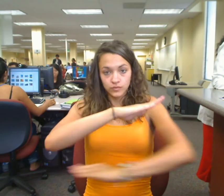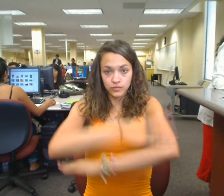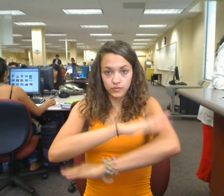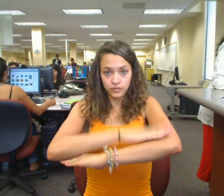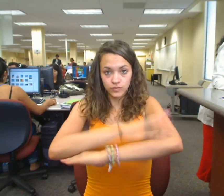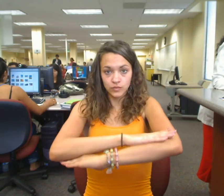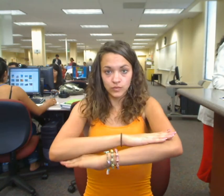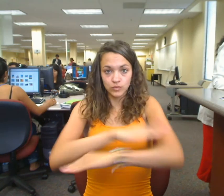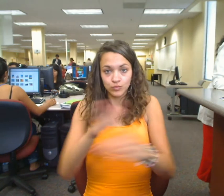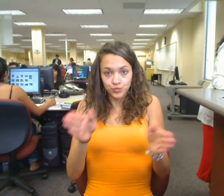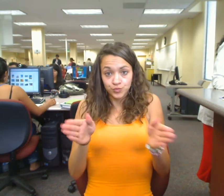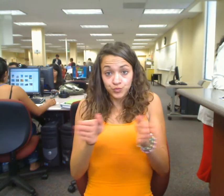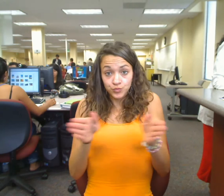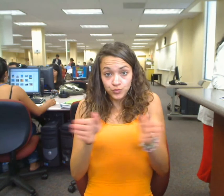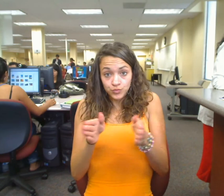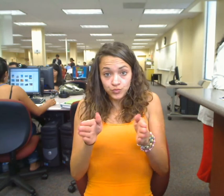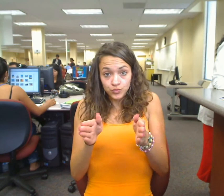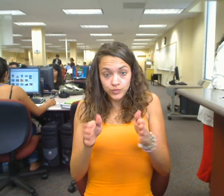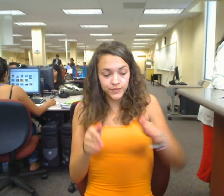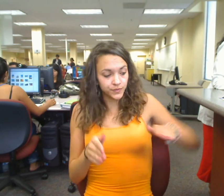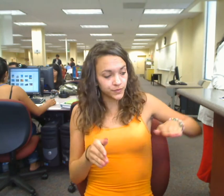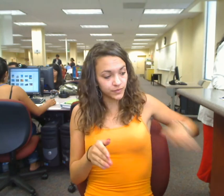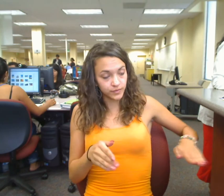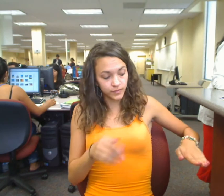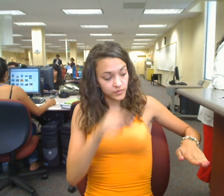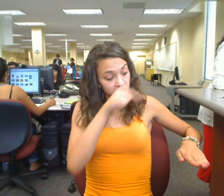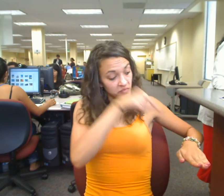I don't know. I don't know. Thank you.